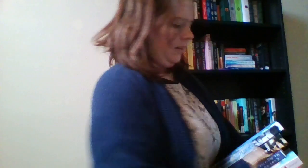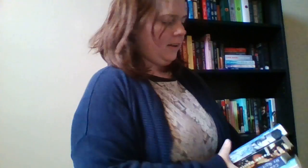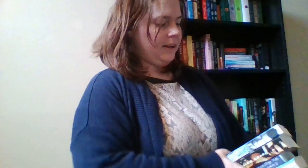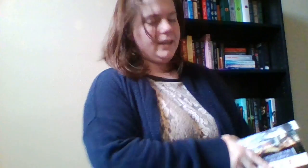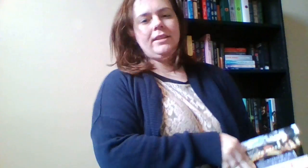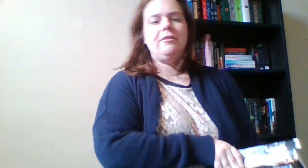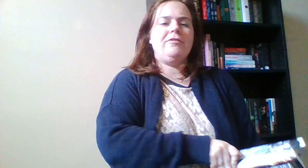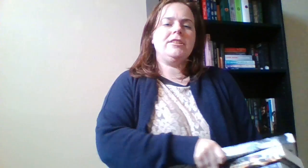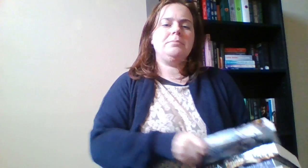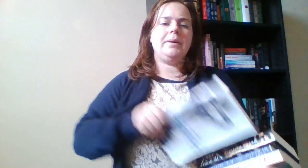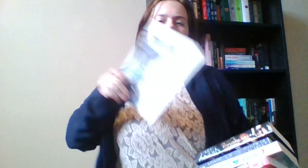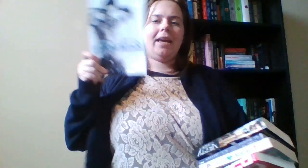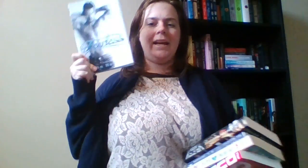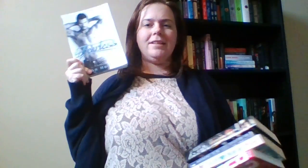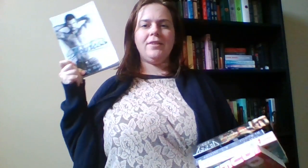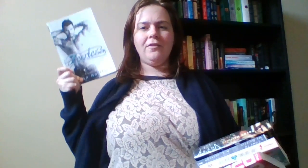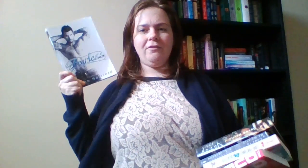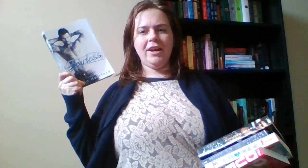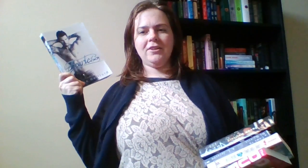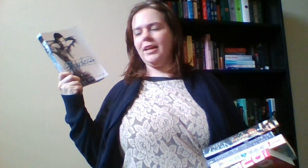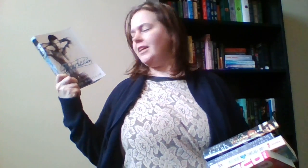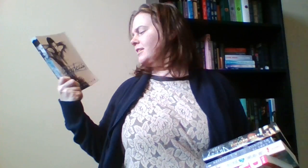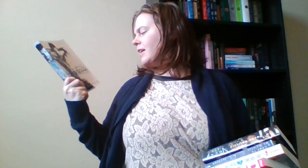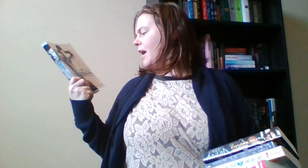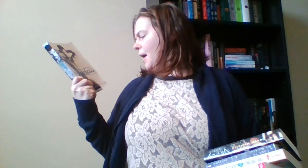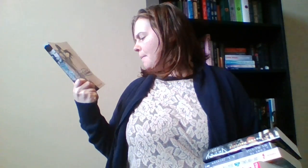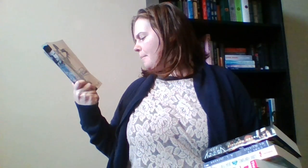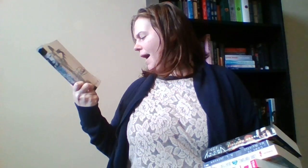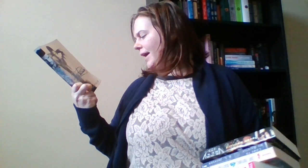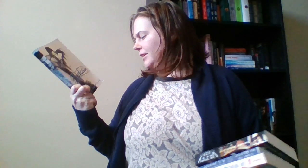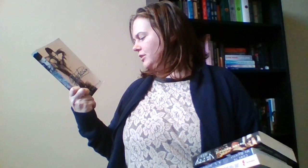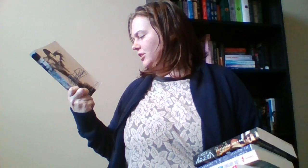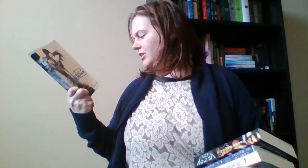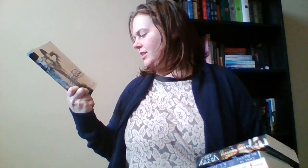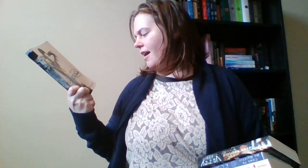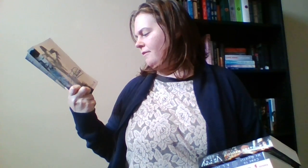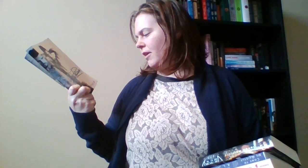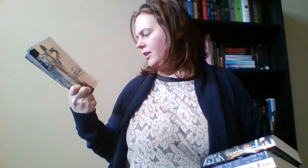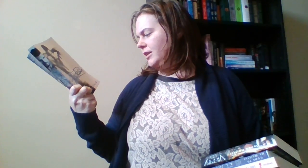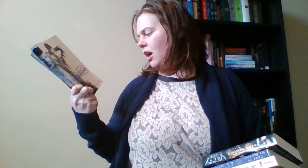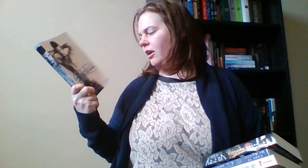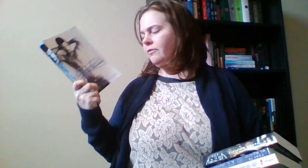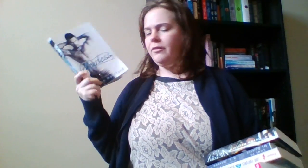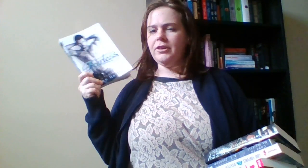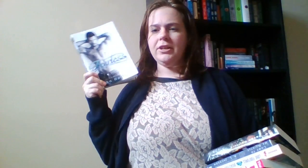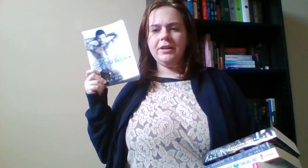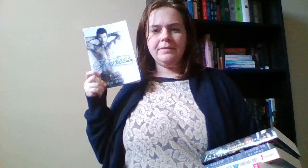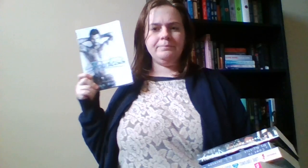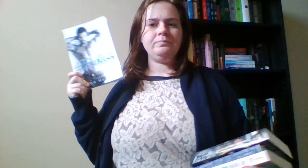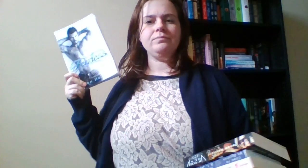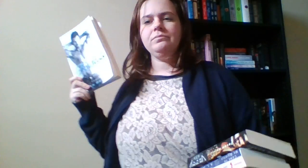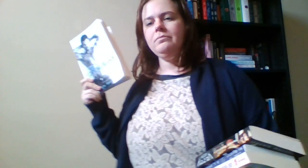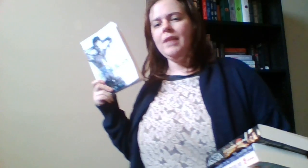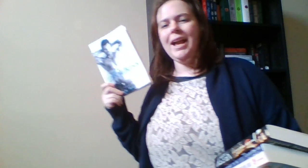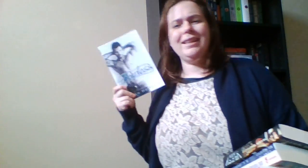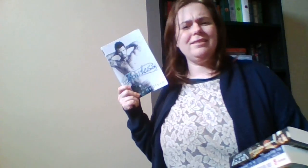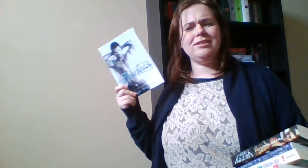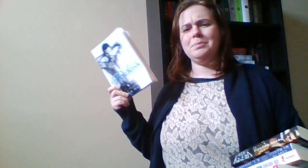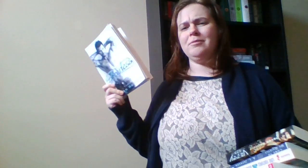The first book is Fearless by Devon Hartford. And this is book